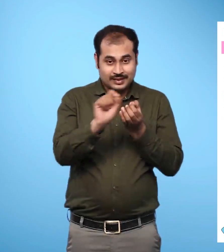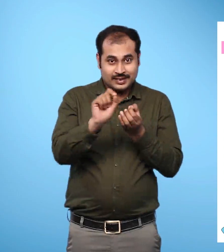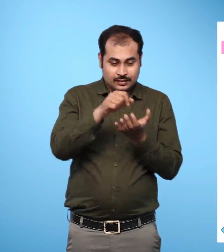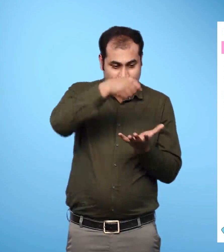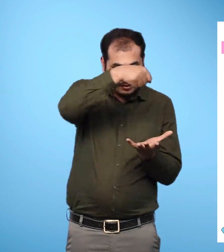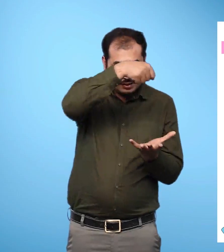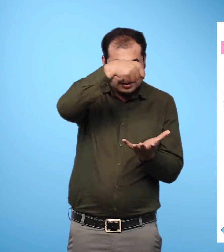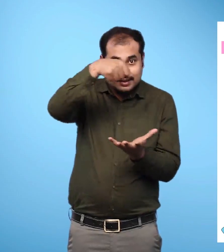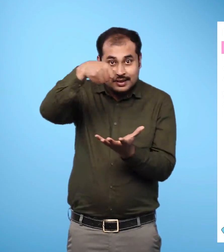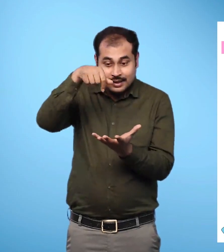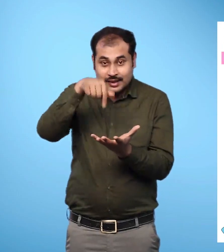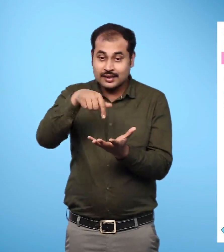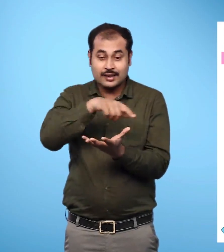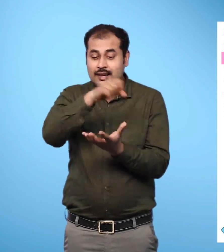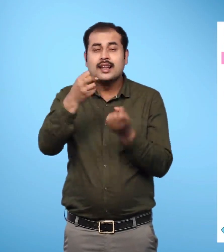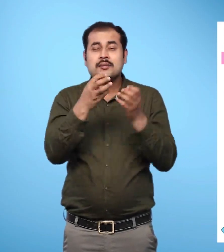more than 10 lanterns.